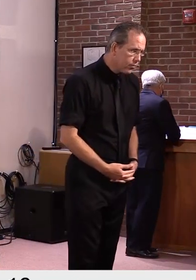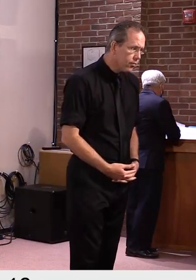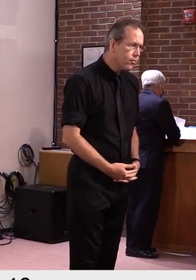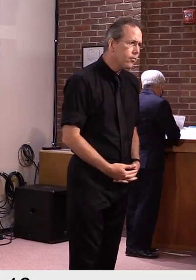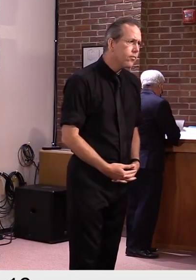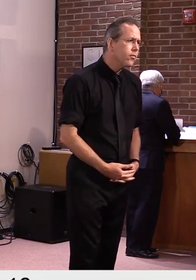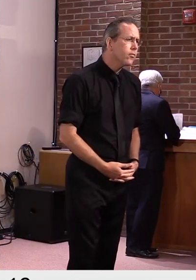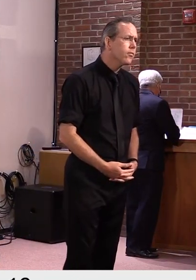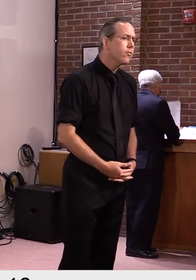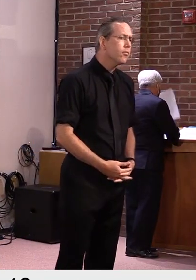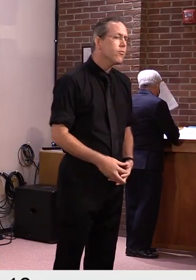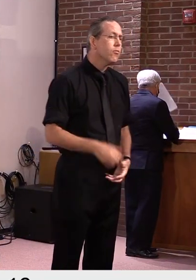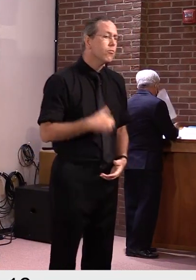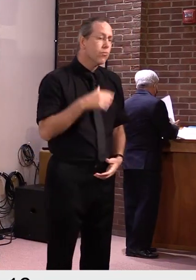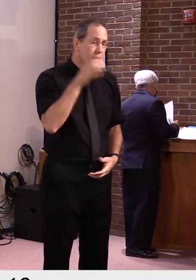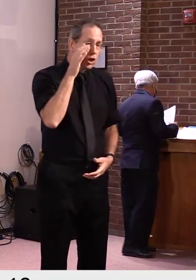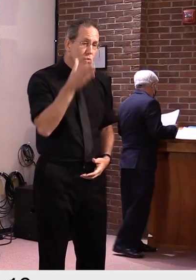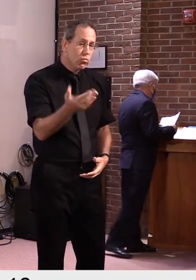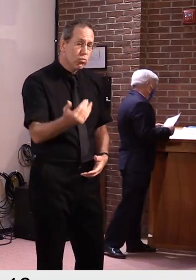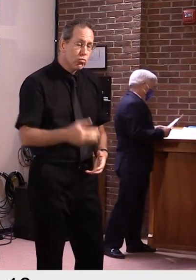Can you hear me? I can.